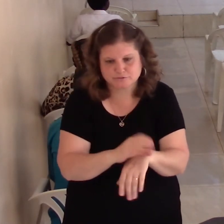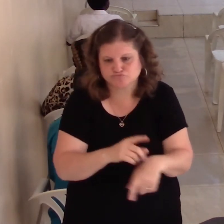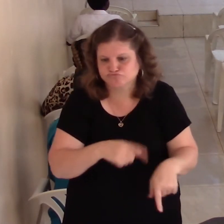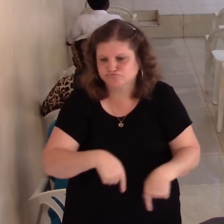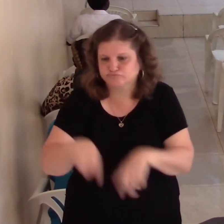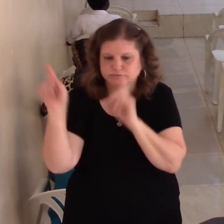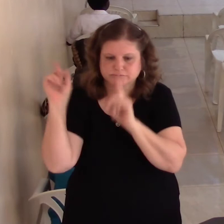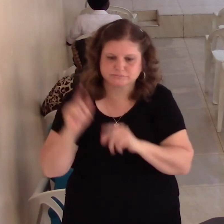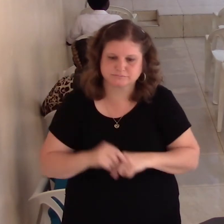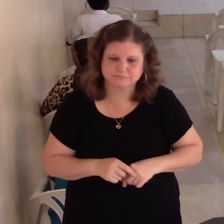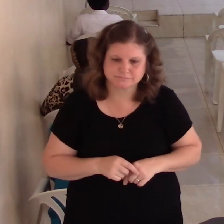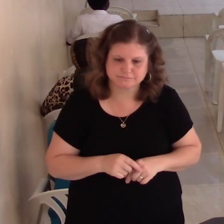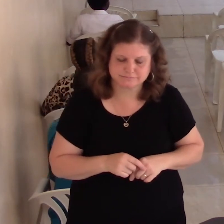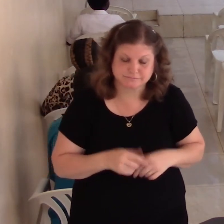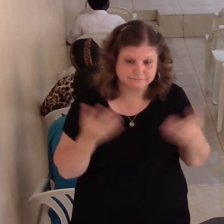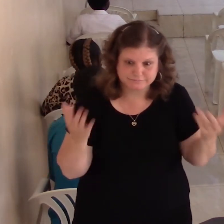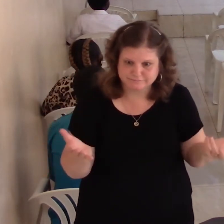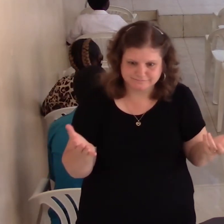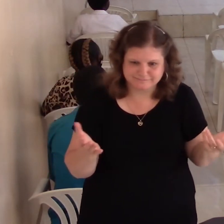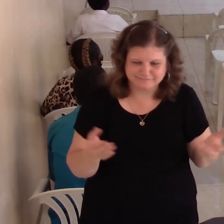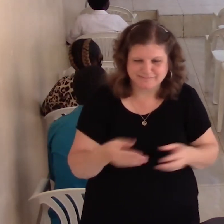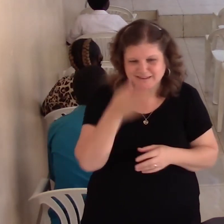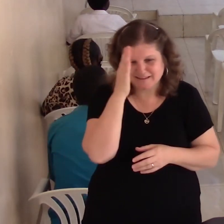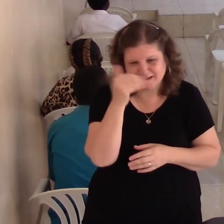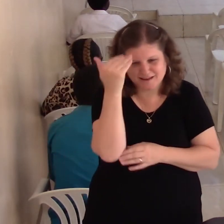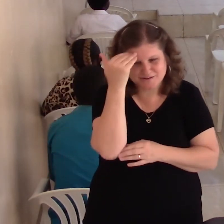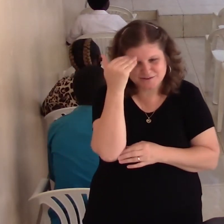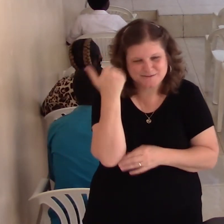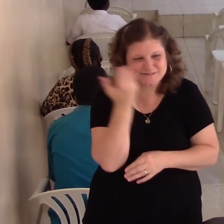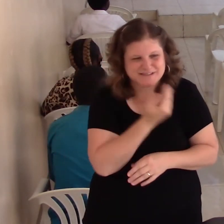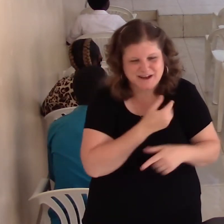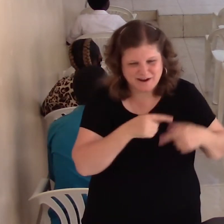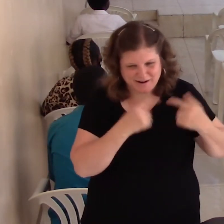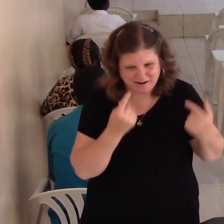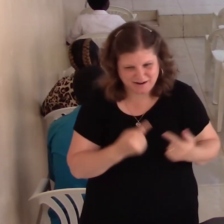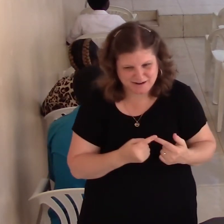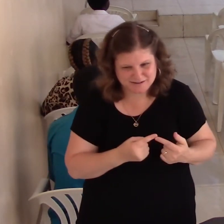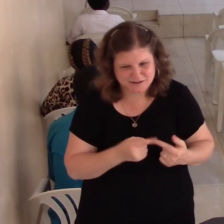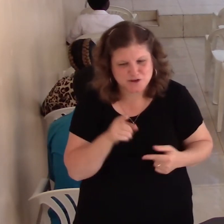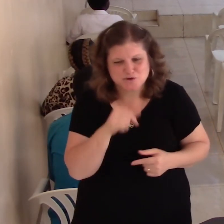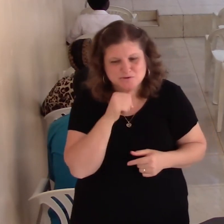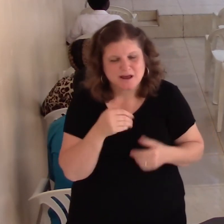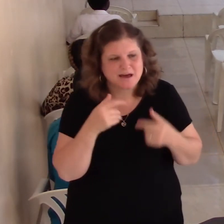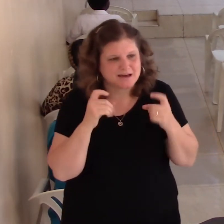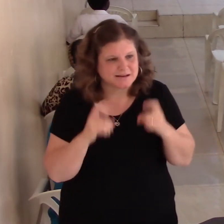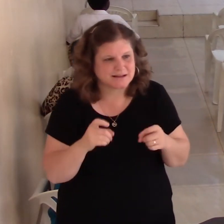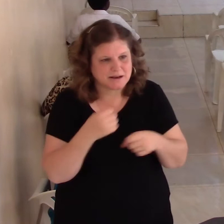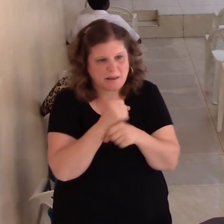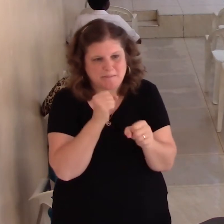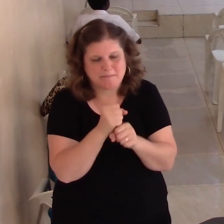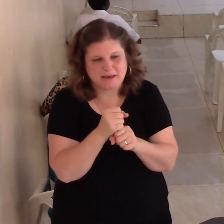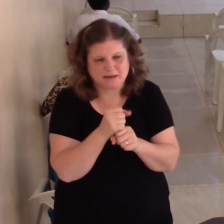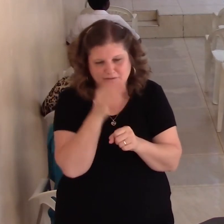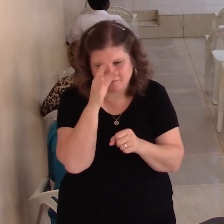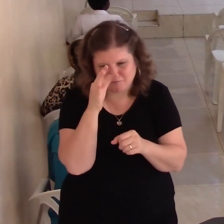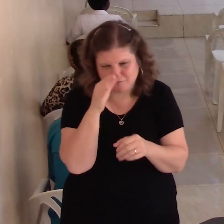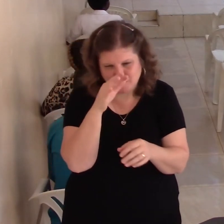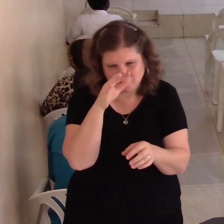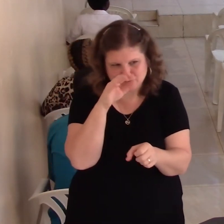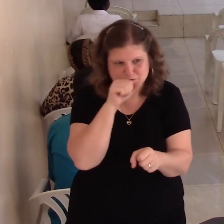Oh? God knows our heart. We don't need to make fake promises to God, because God knows. You can